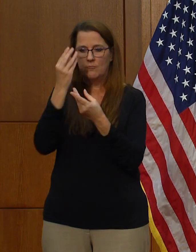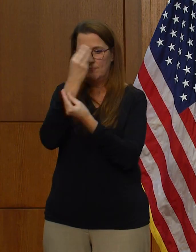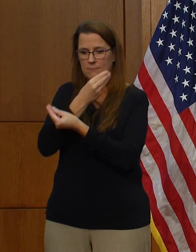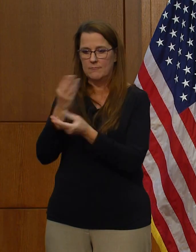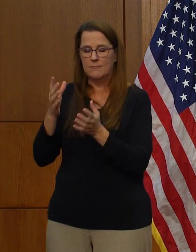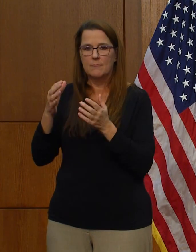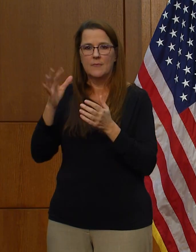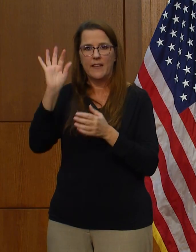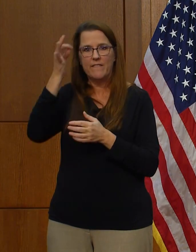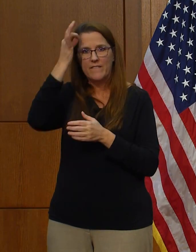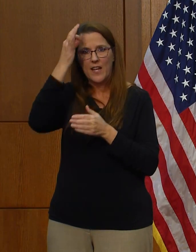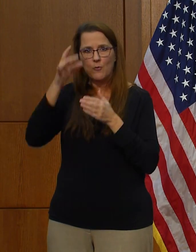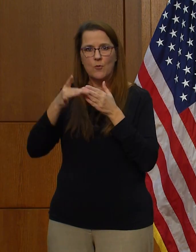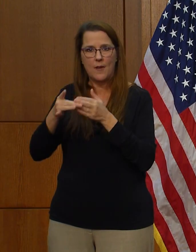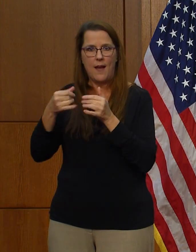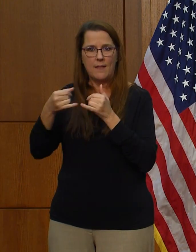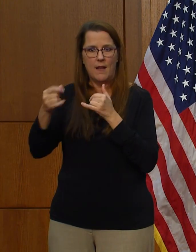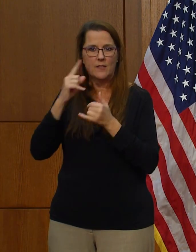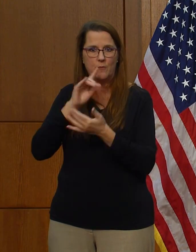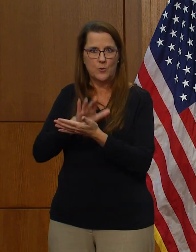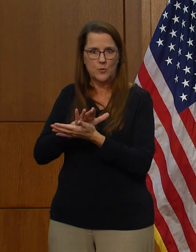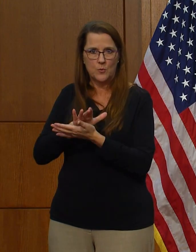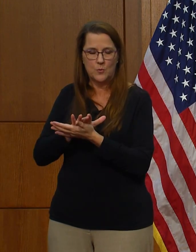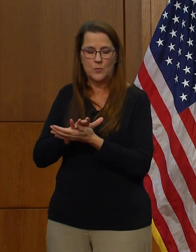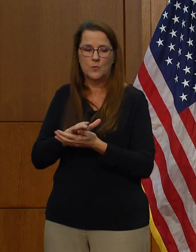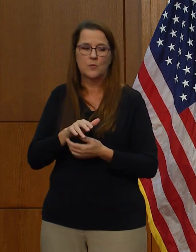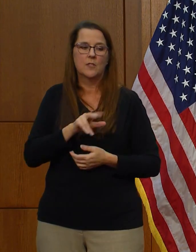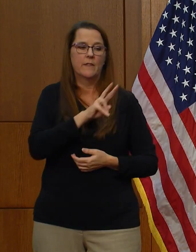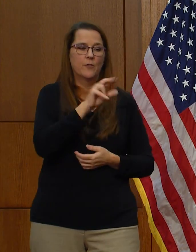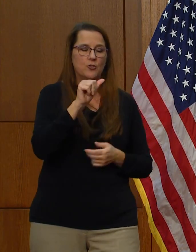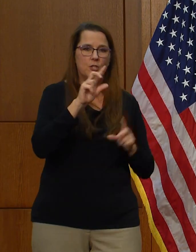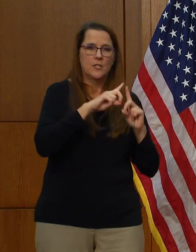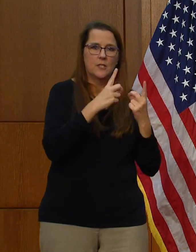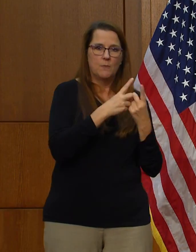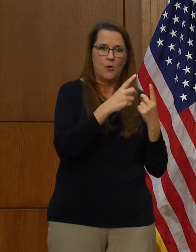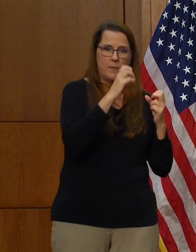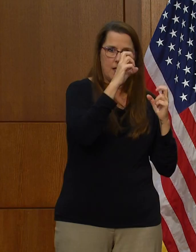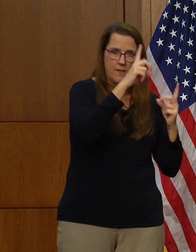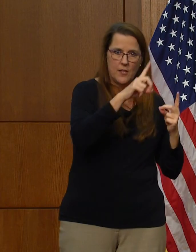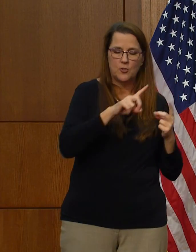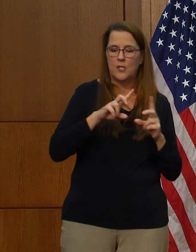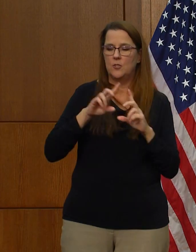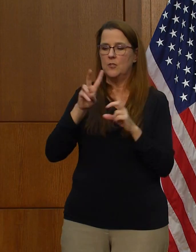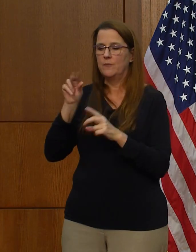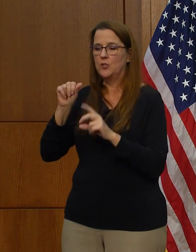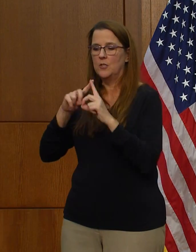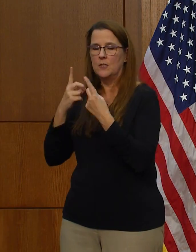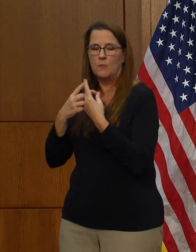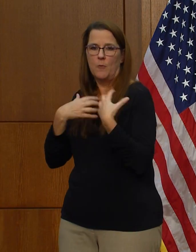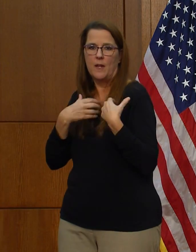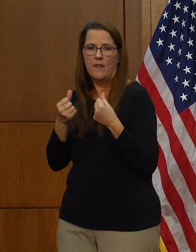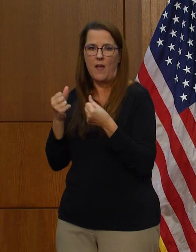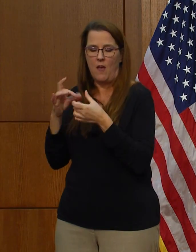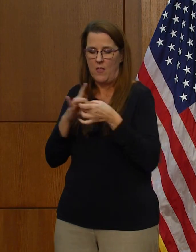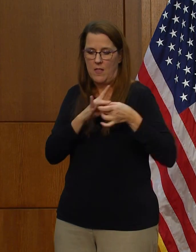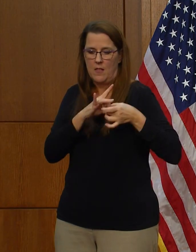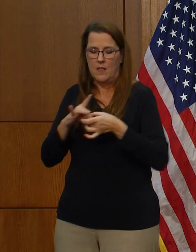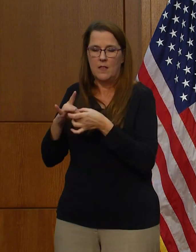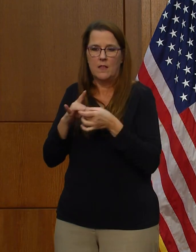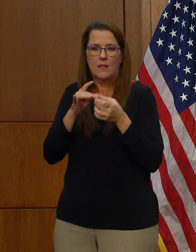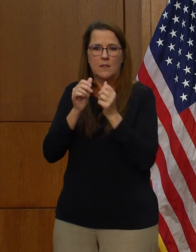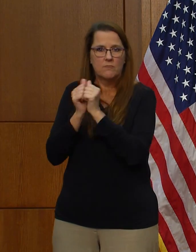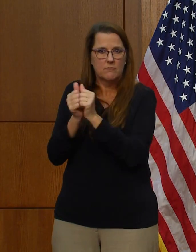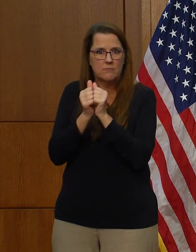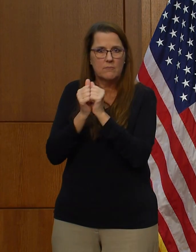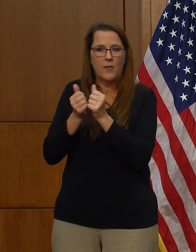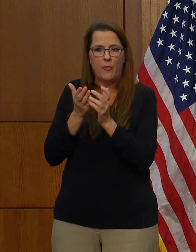Our Department of Education and Department of Health have worked closely together throughout the pandemic to make sure our